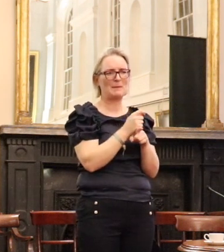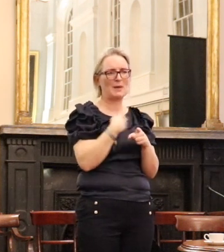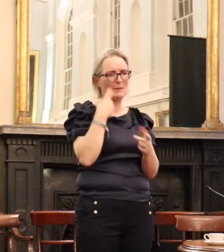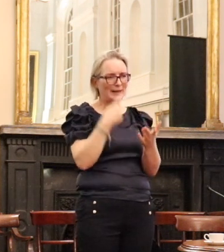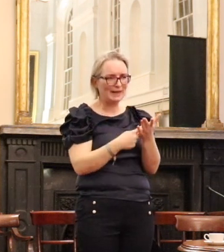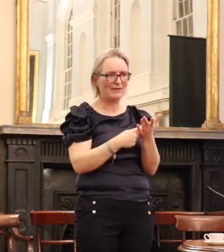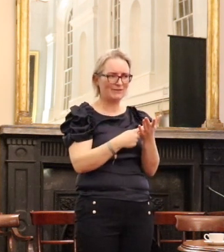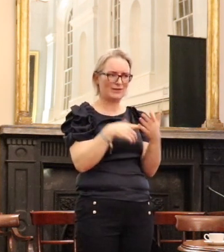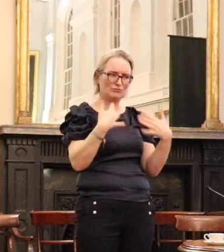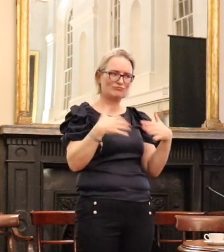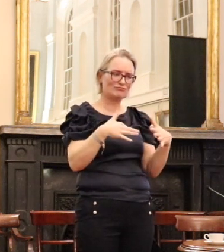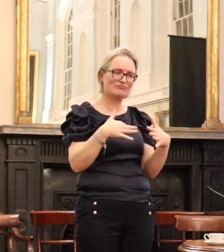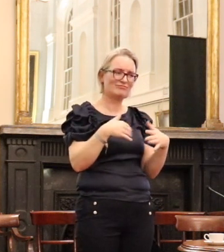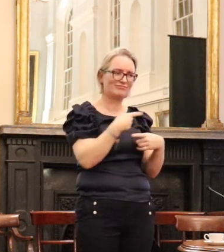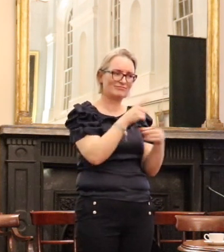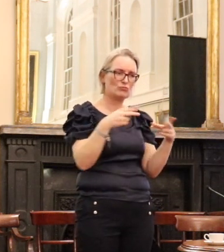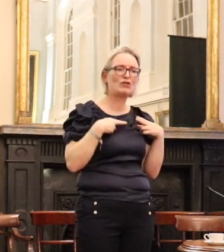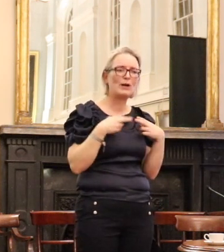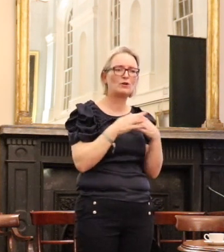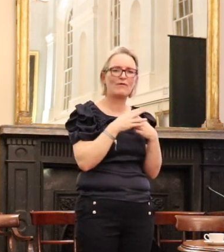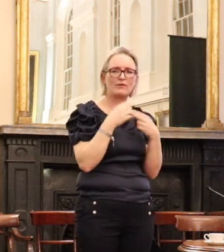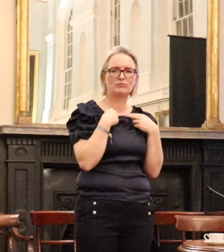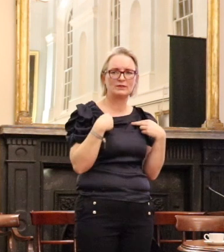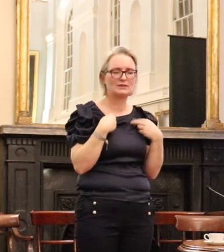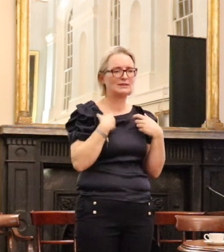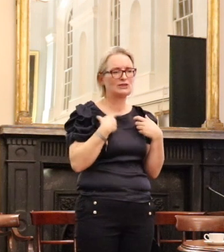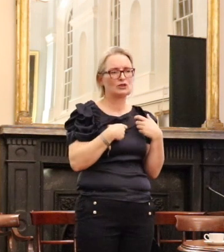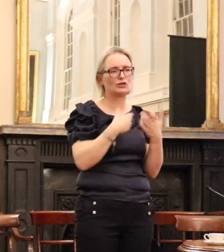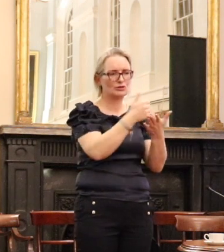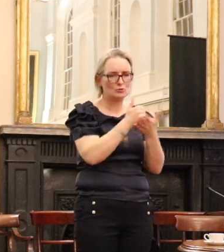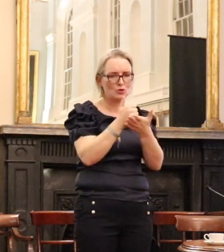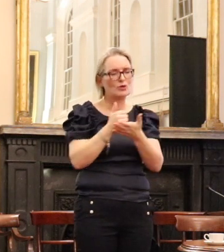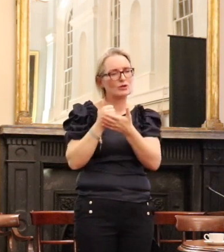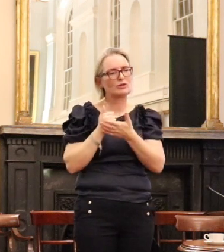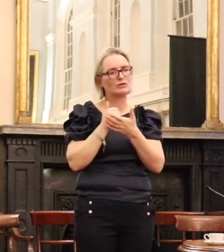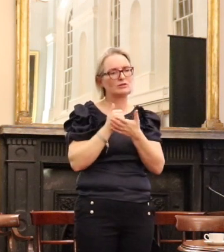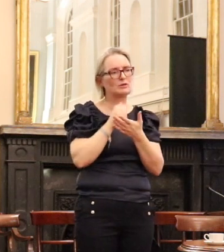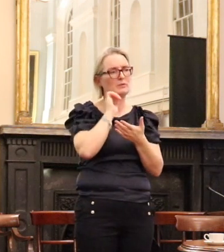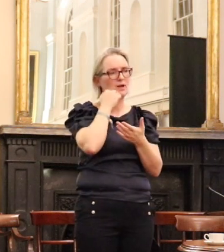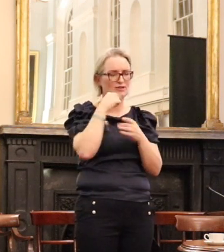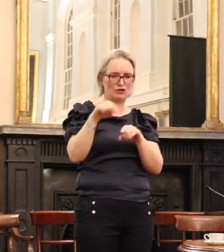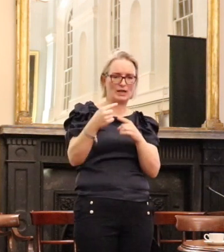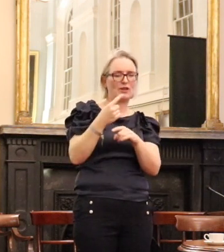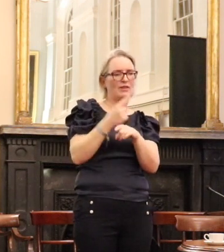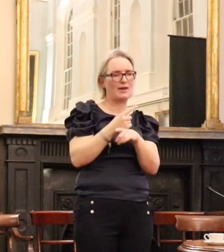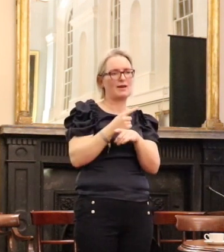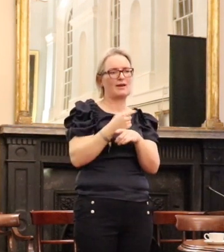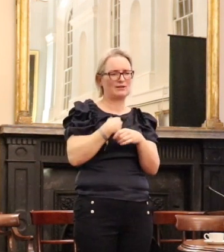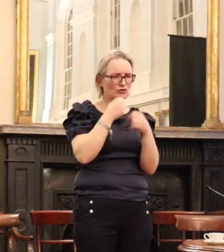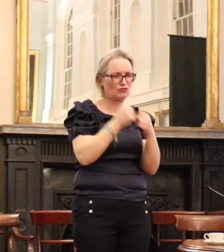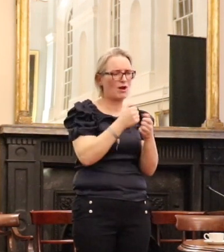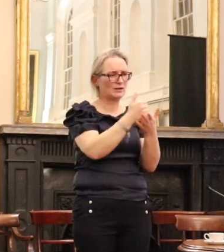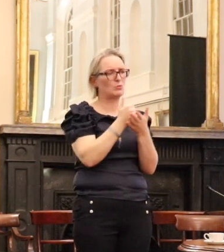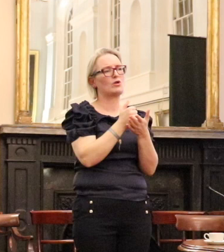believe in this country and I wonder we can be rightly proud that that is a profession that has absolutely stood up to the challenge of contributing to